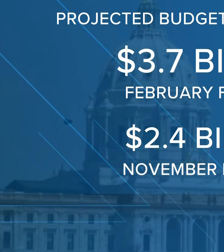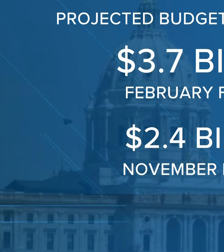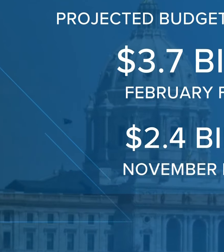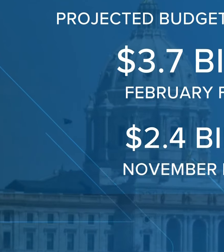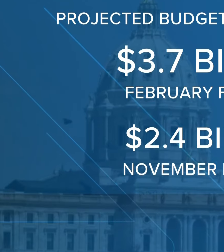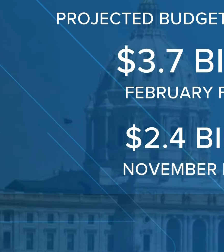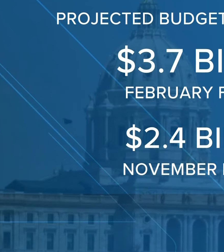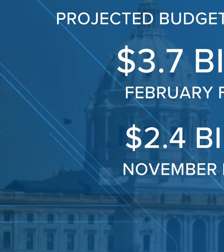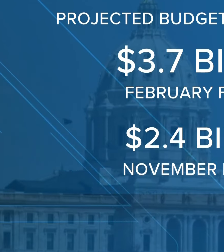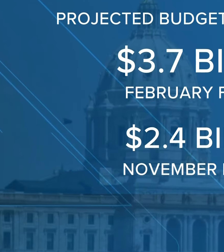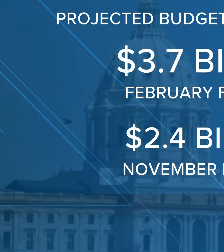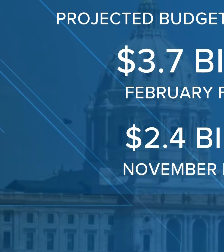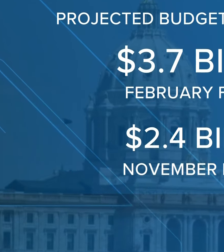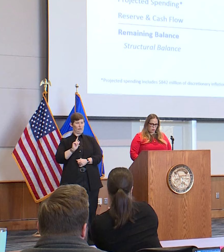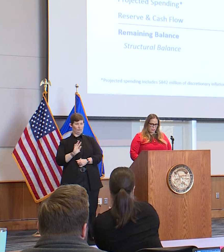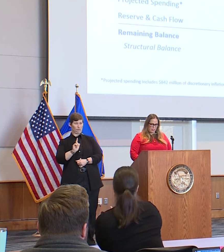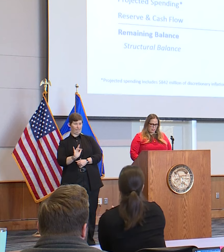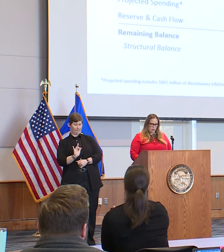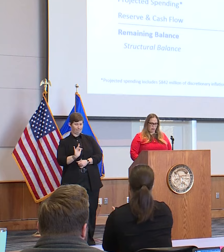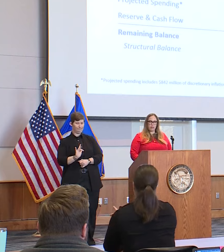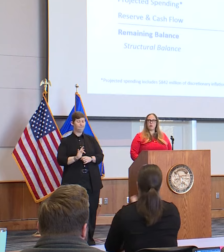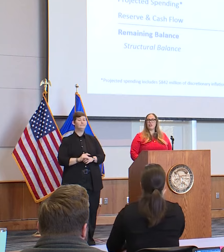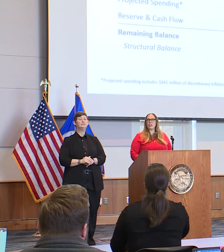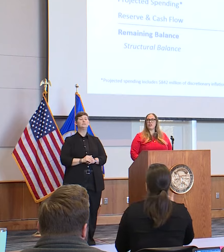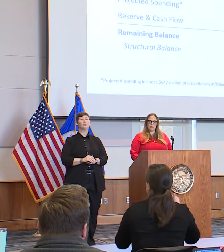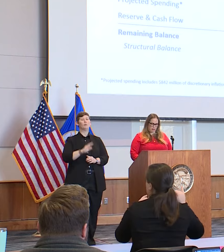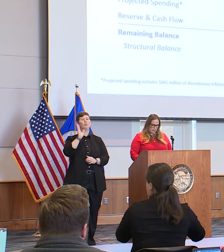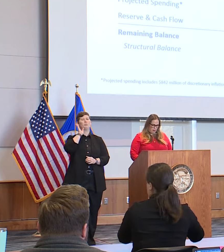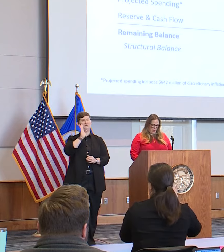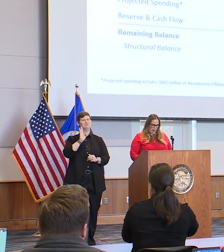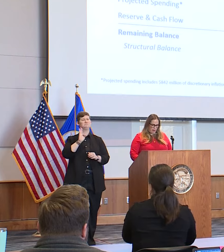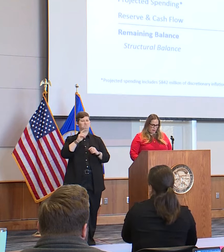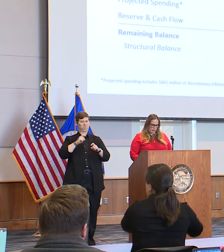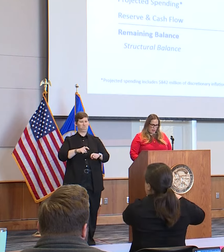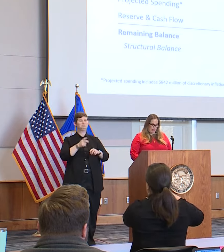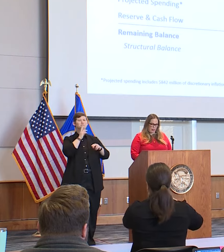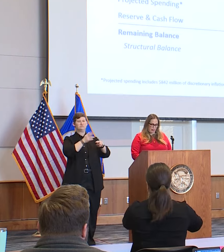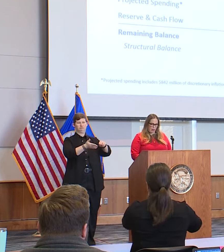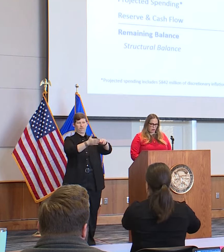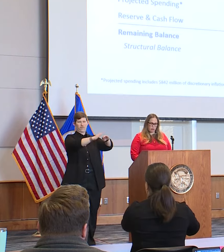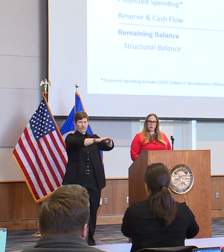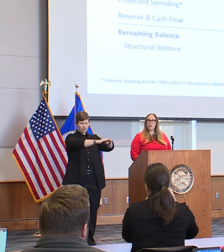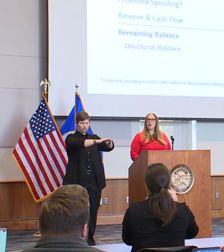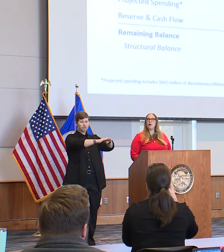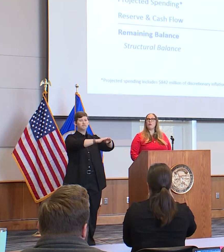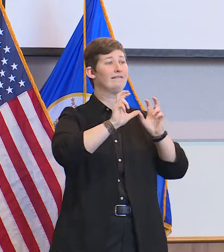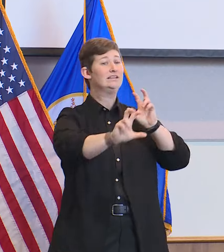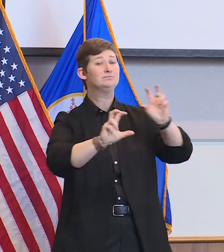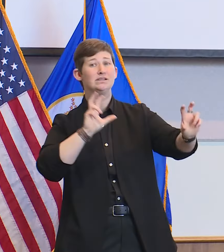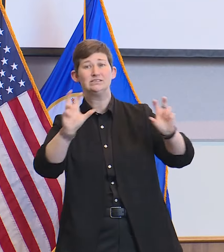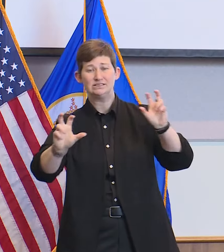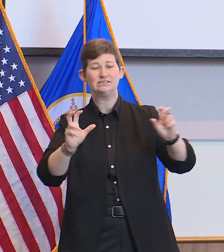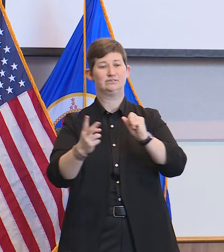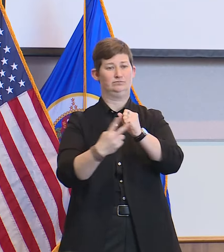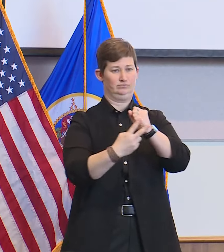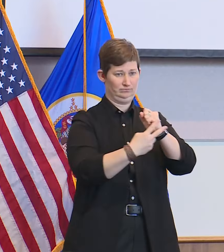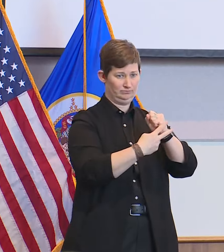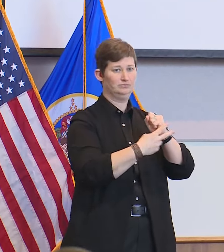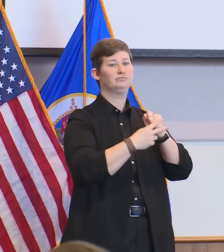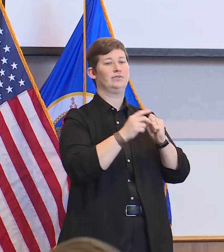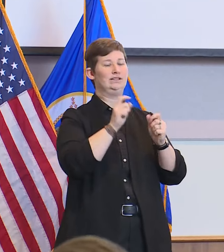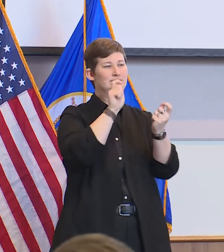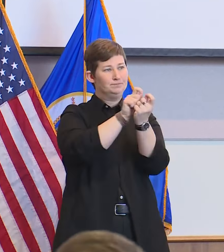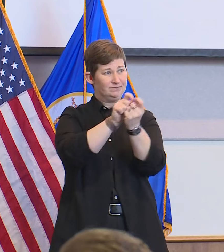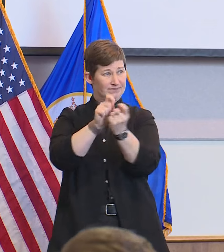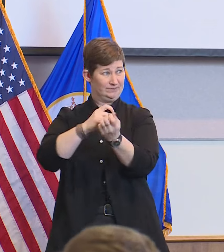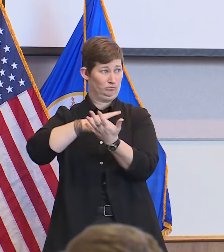November's number by more than a billion. But from the state budget commissioner, a word of caution about future spending. It'll be important that policymakers